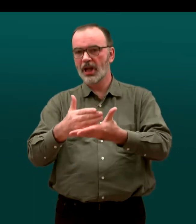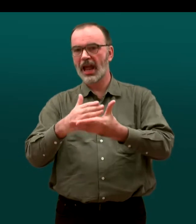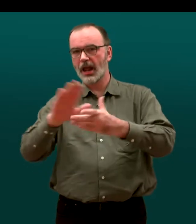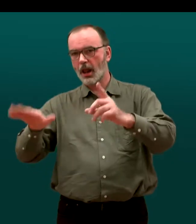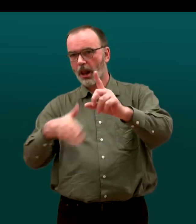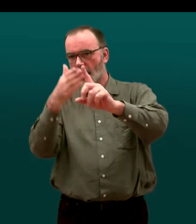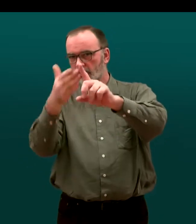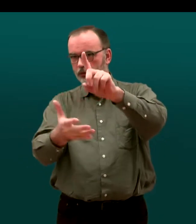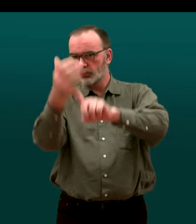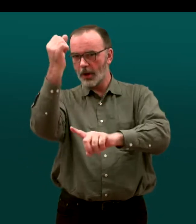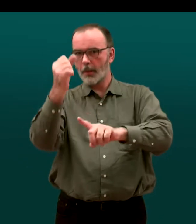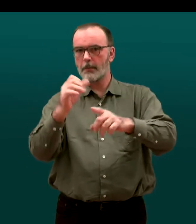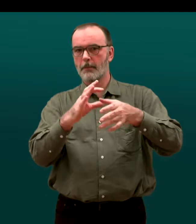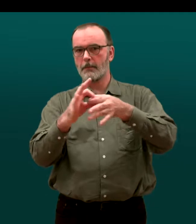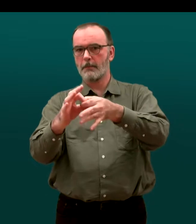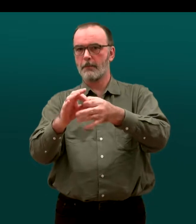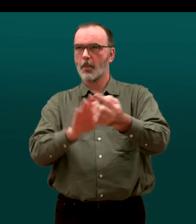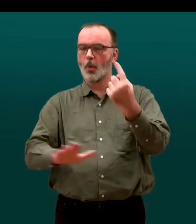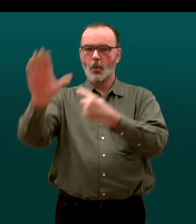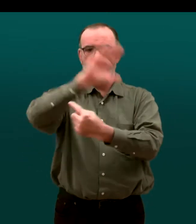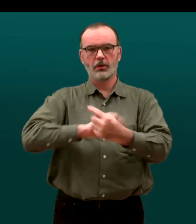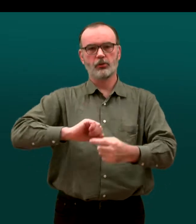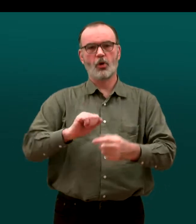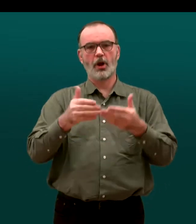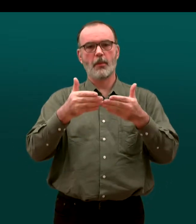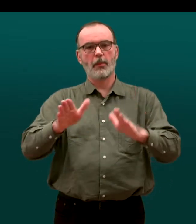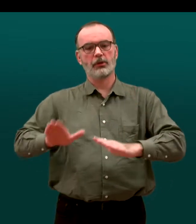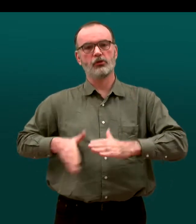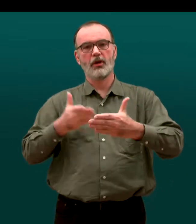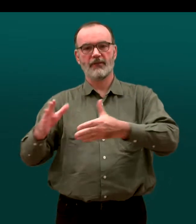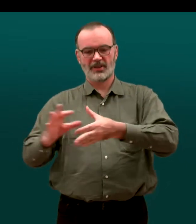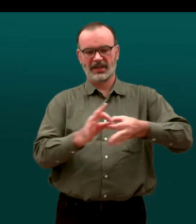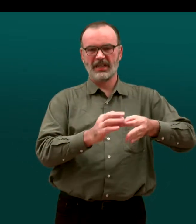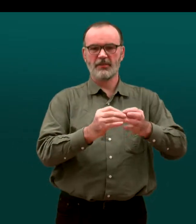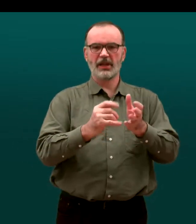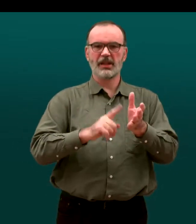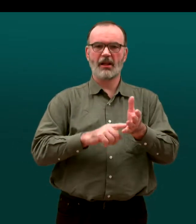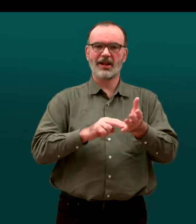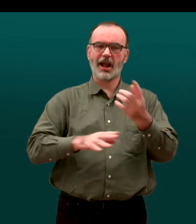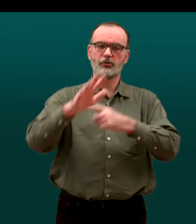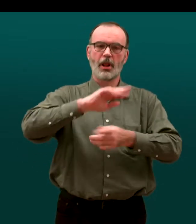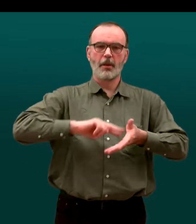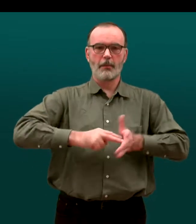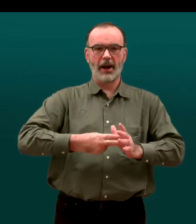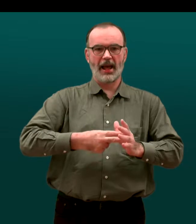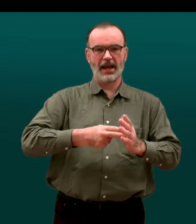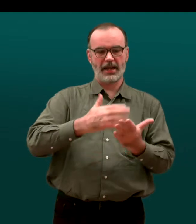We share the long-term goal for all Scottish public services set out in the BSL National Plan, which